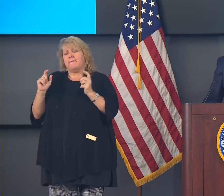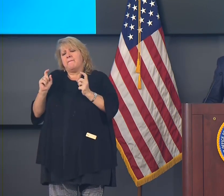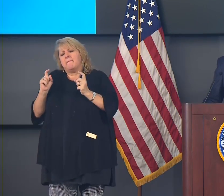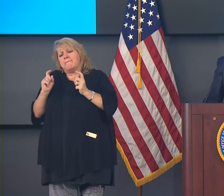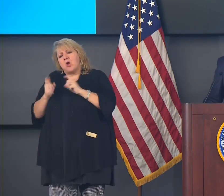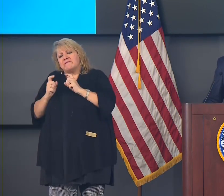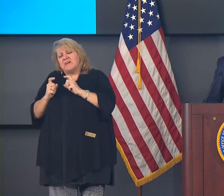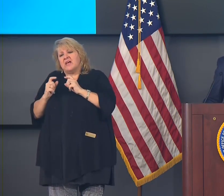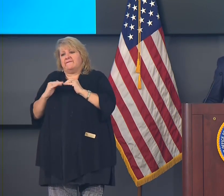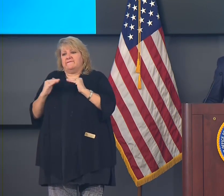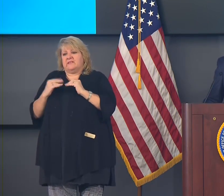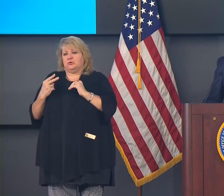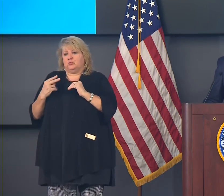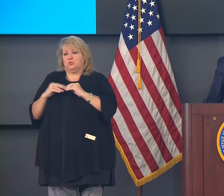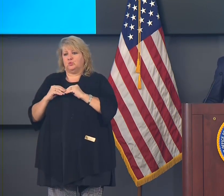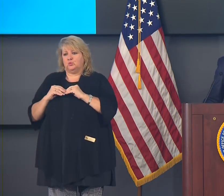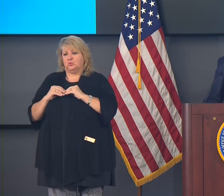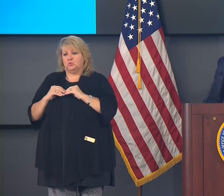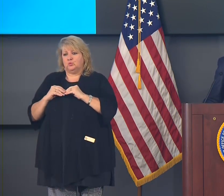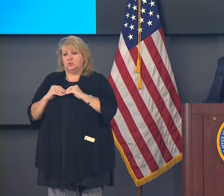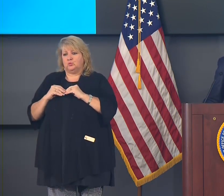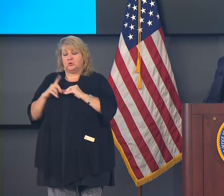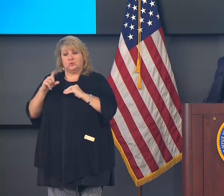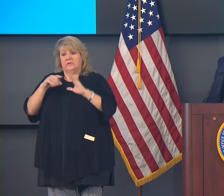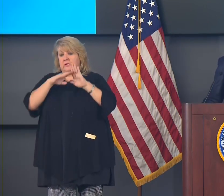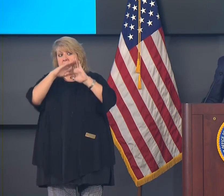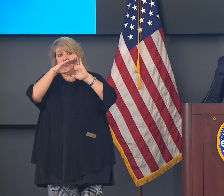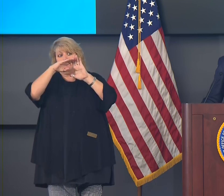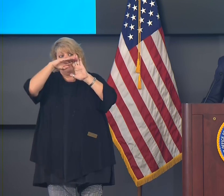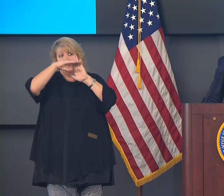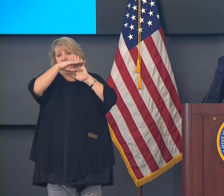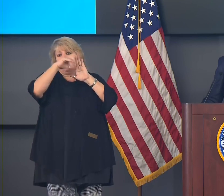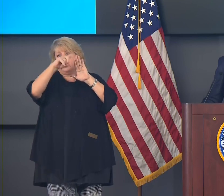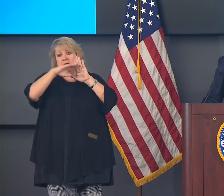in order to flatten the curve again.